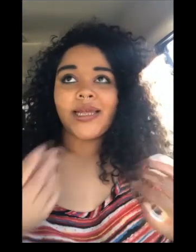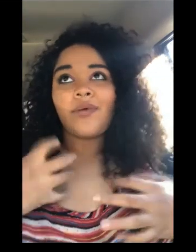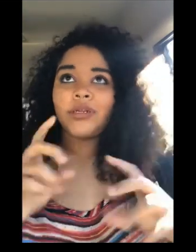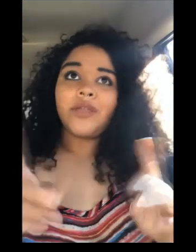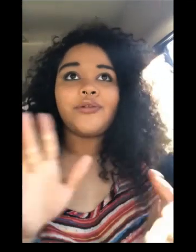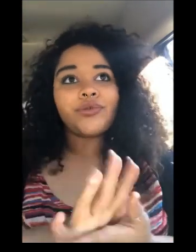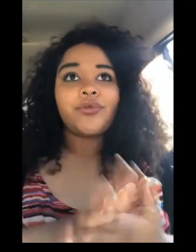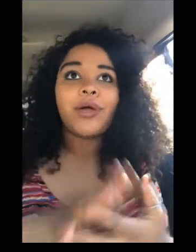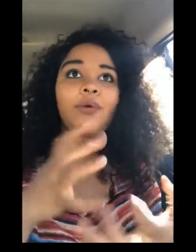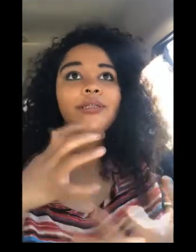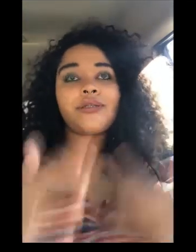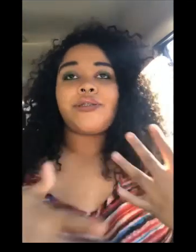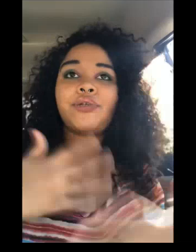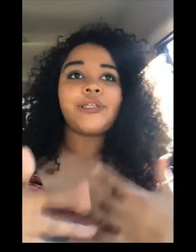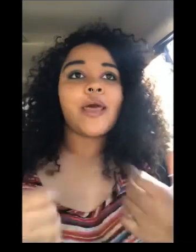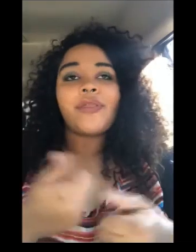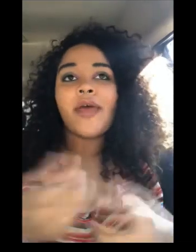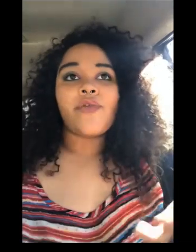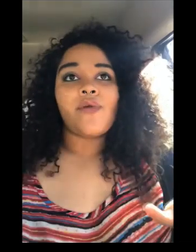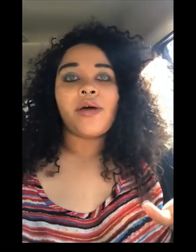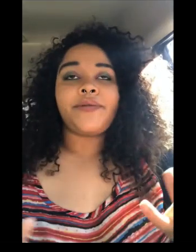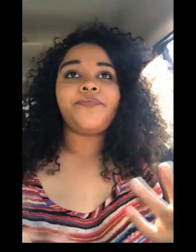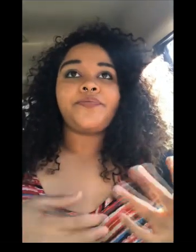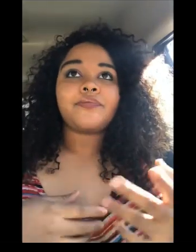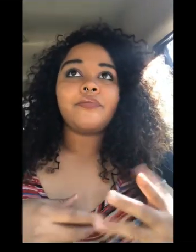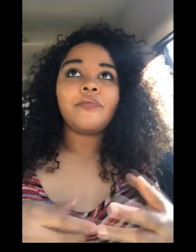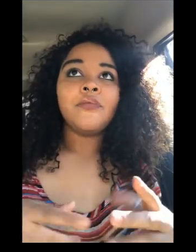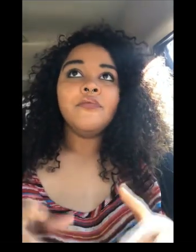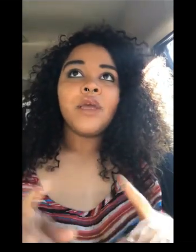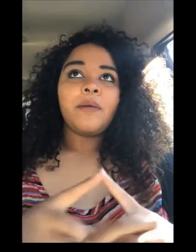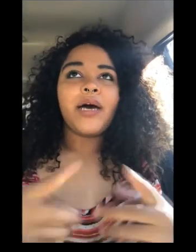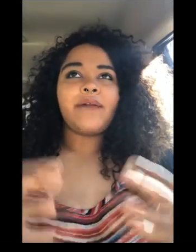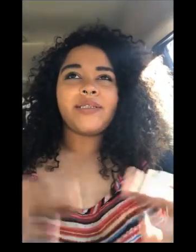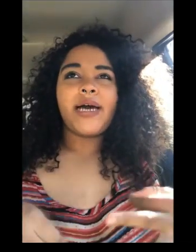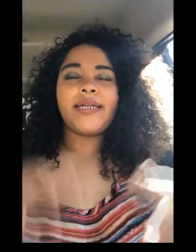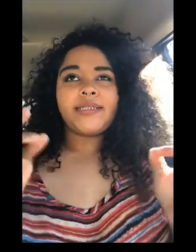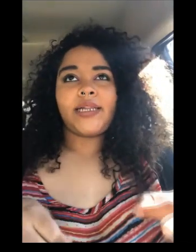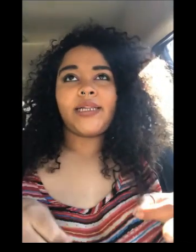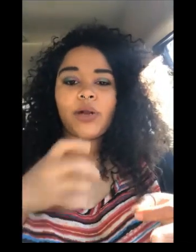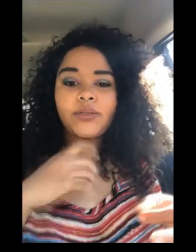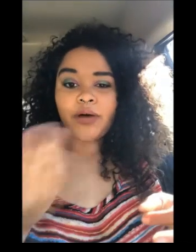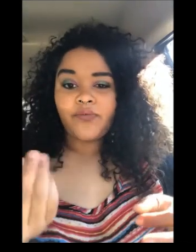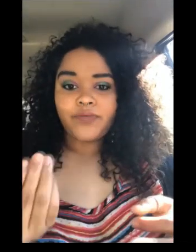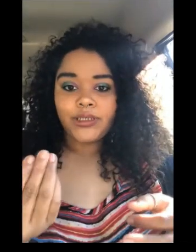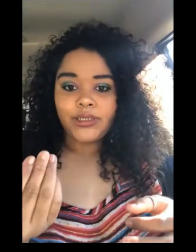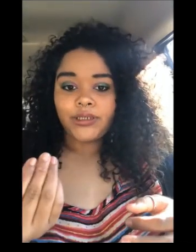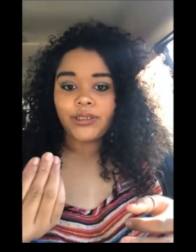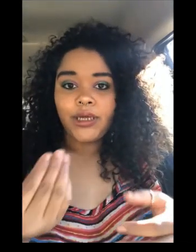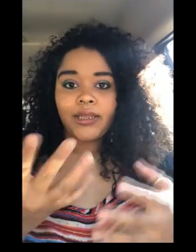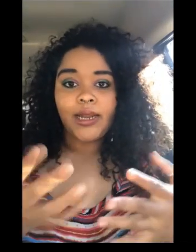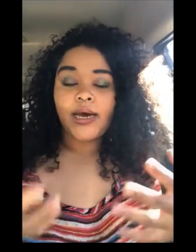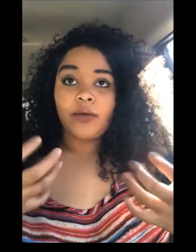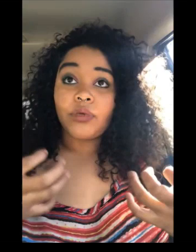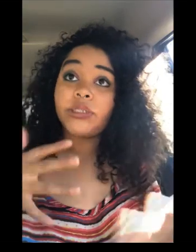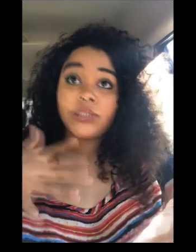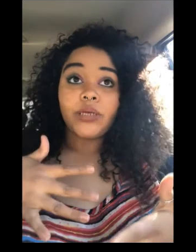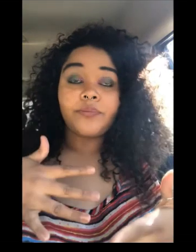like i wanted to go to school i wanted to associate with everyone but i just i decided when i was about 15 that i wanted to study